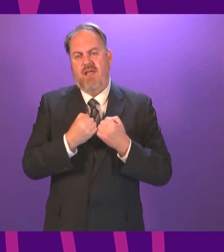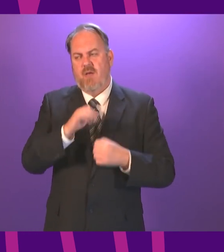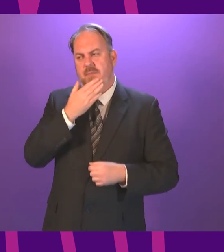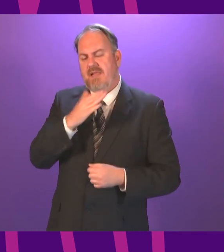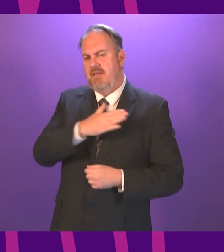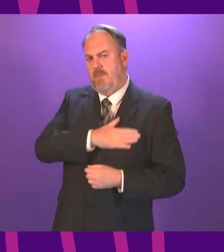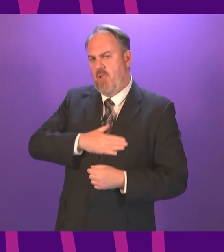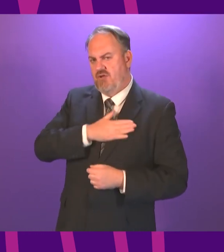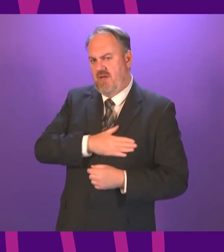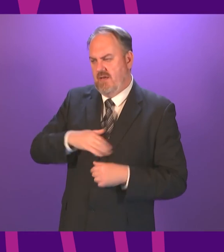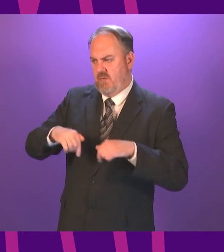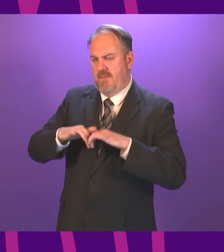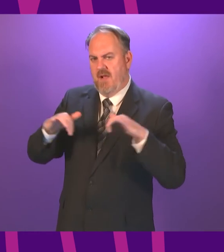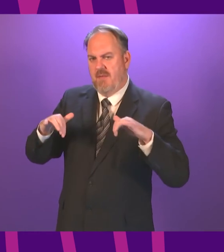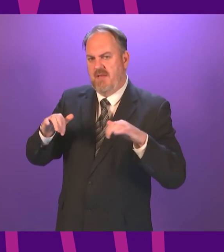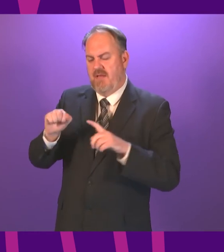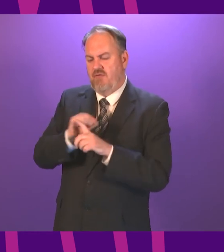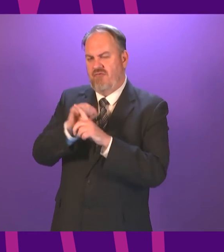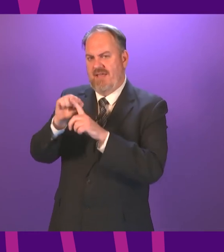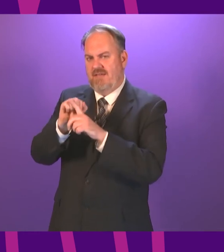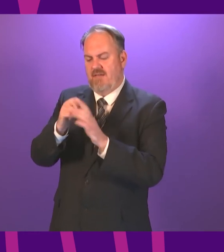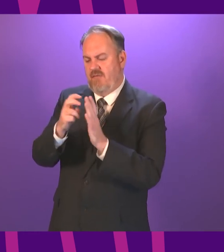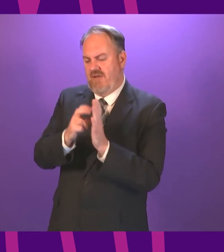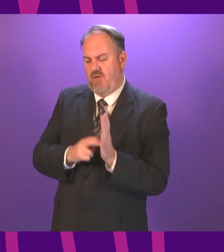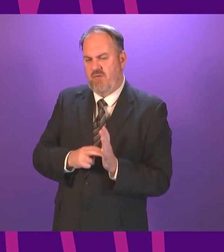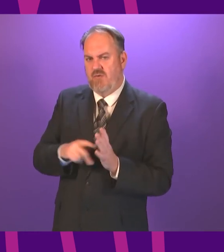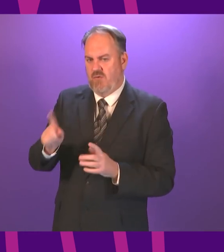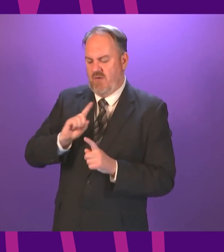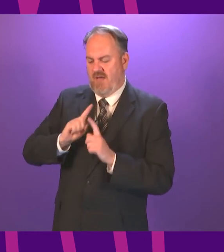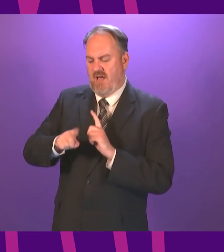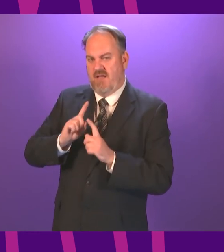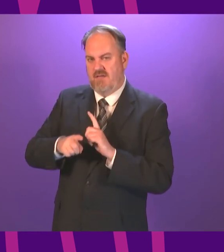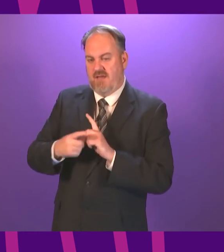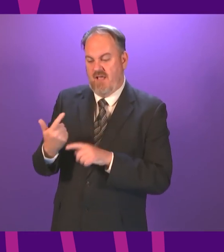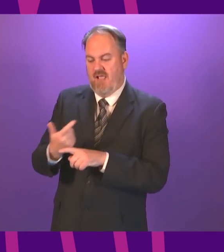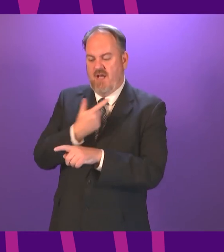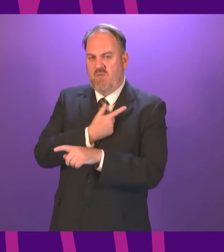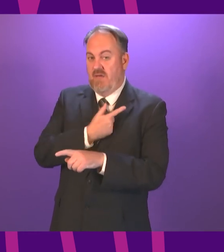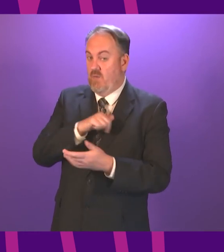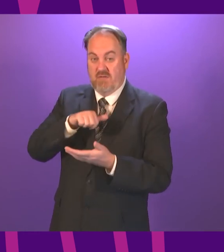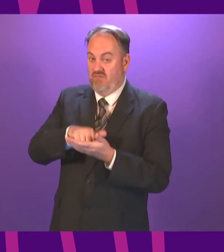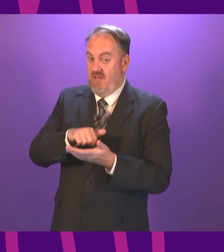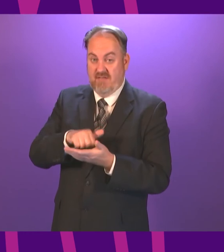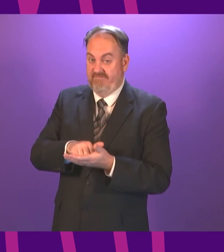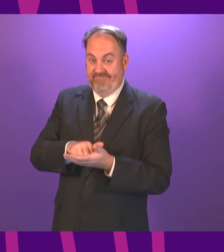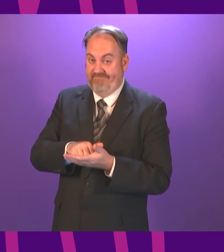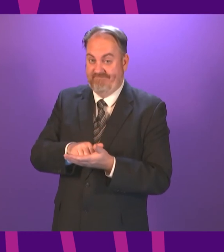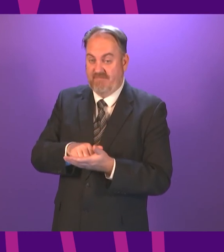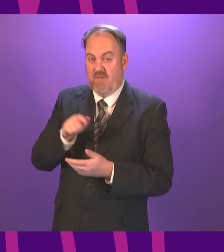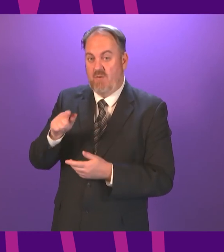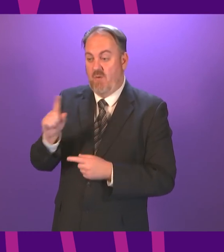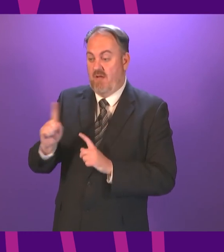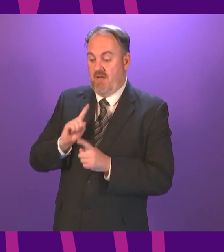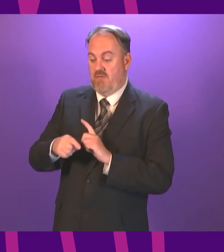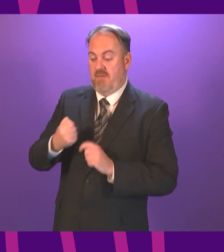correct the official record following an inaccurate response to an urgent question last week. The Minister was responding to a supplementary